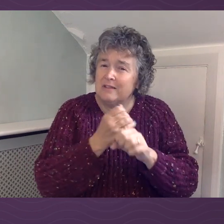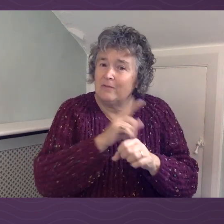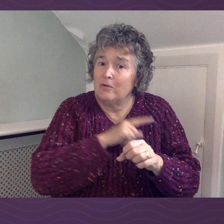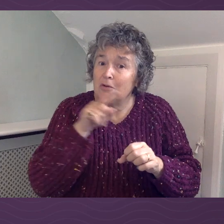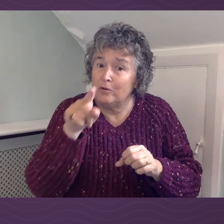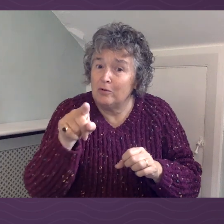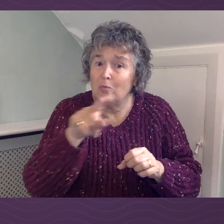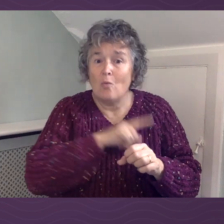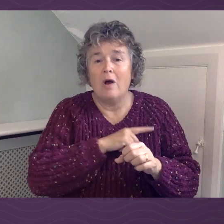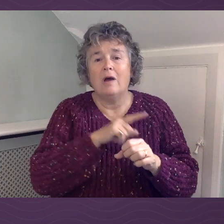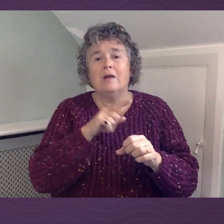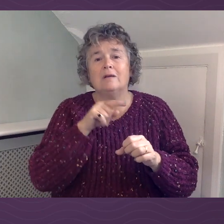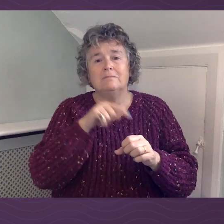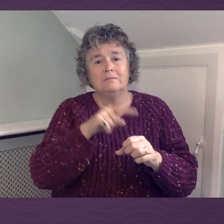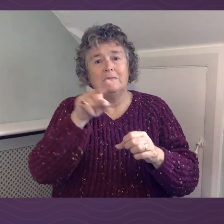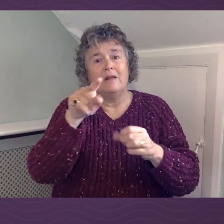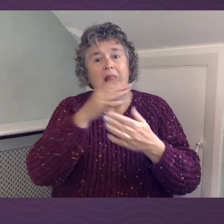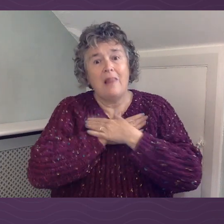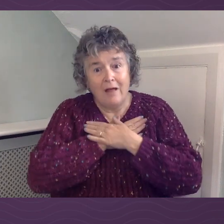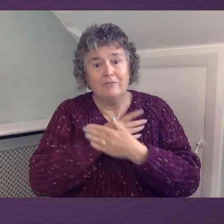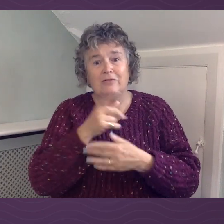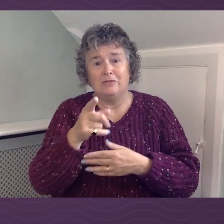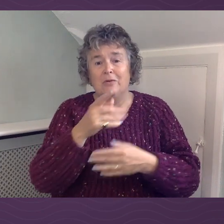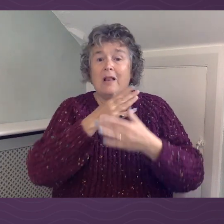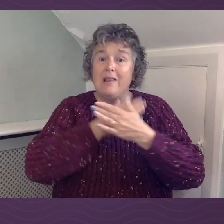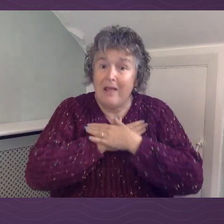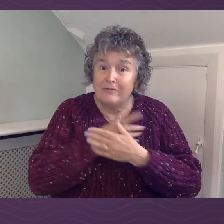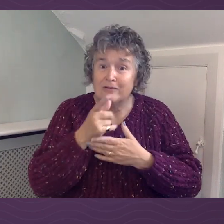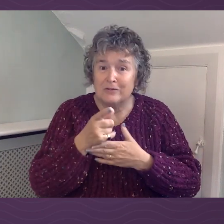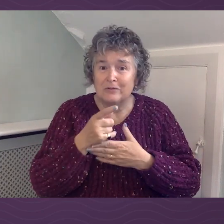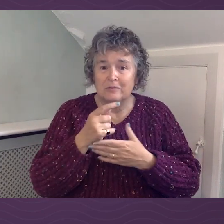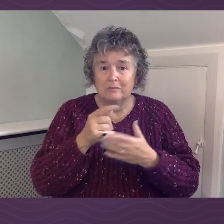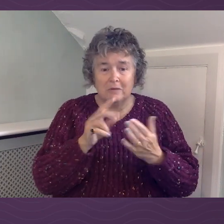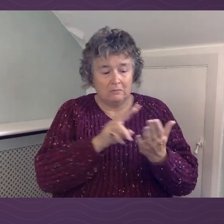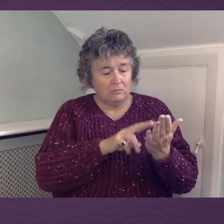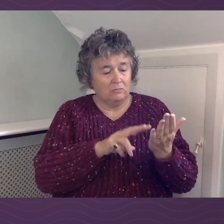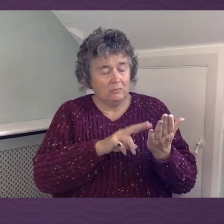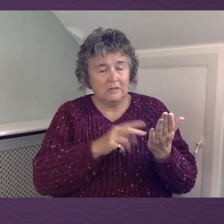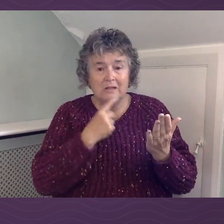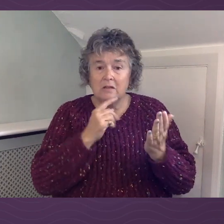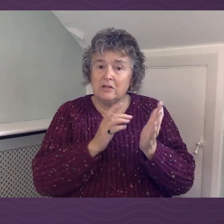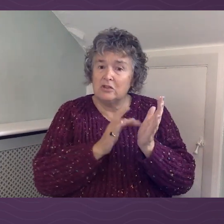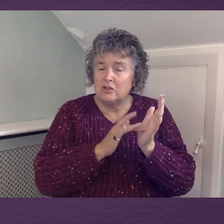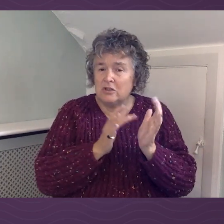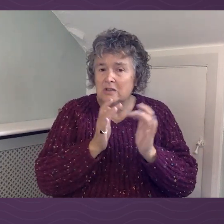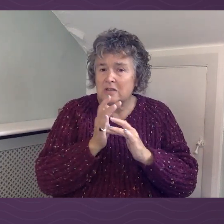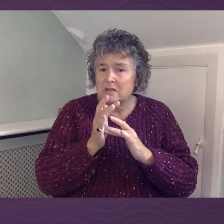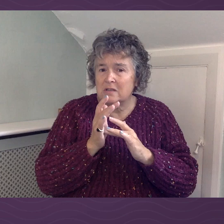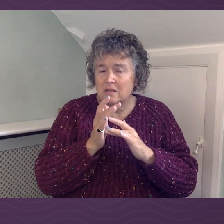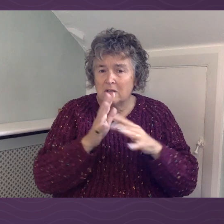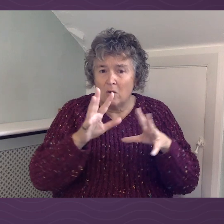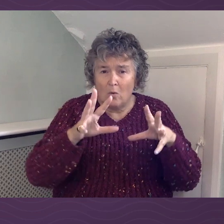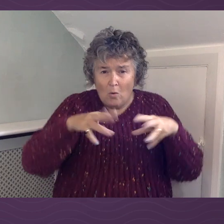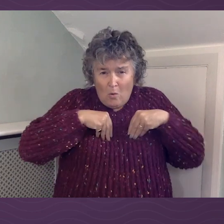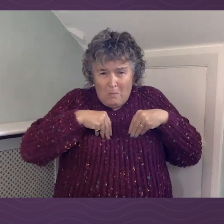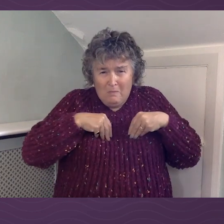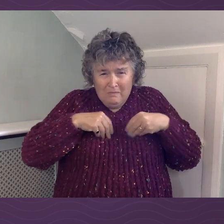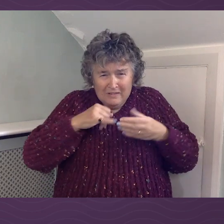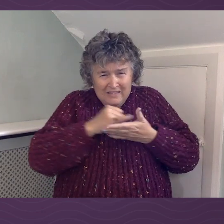he loves you. And then in this verse, the next thing it tells us is that Jesus did this for us